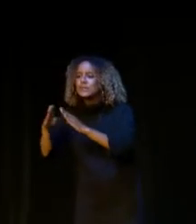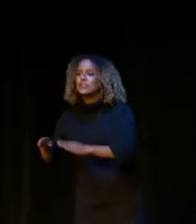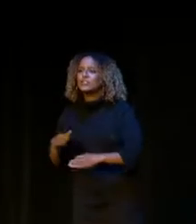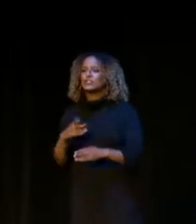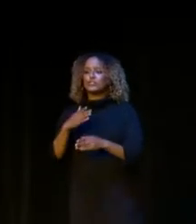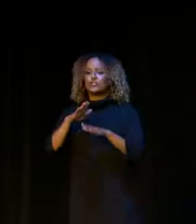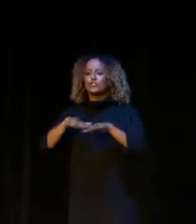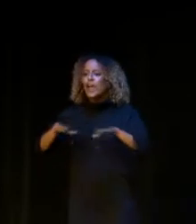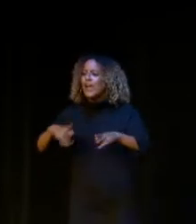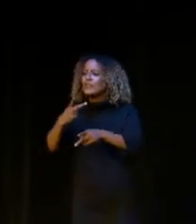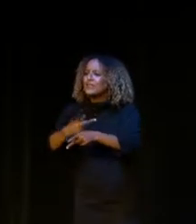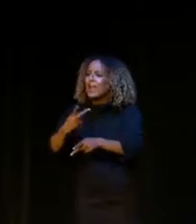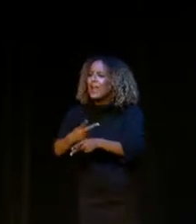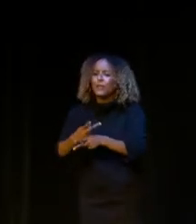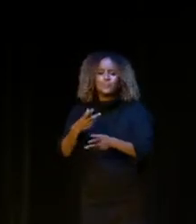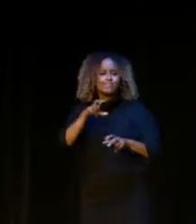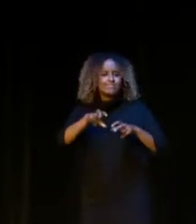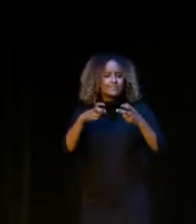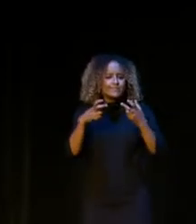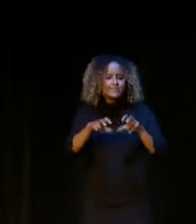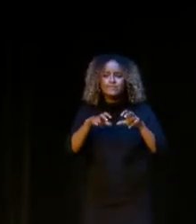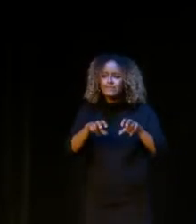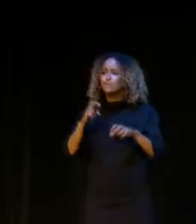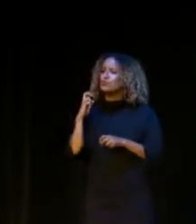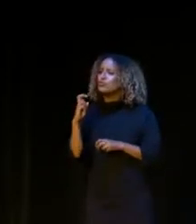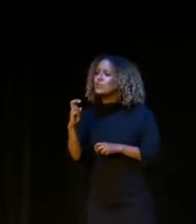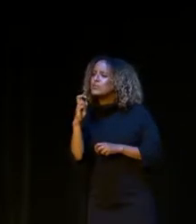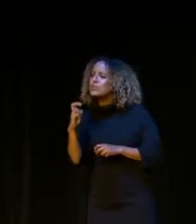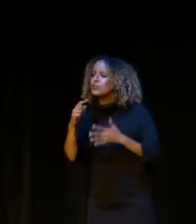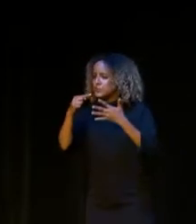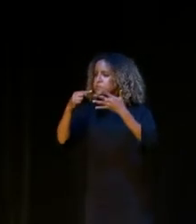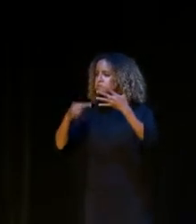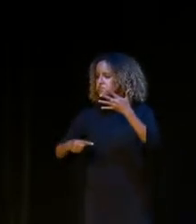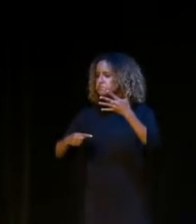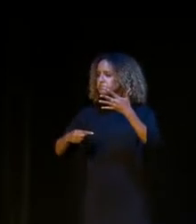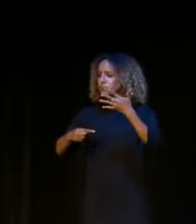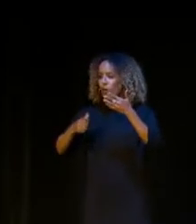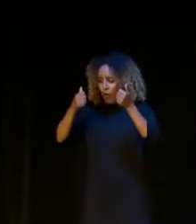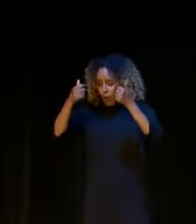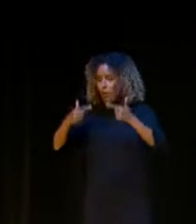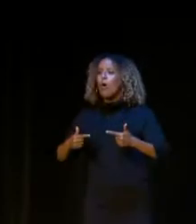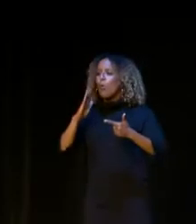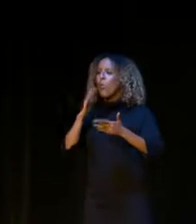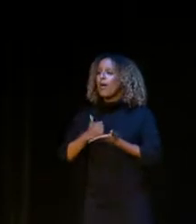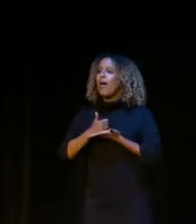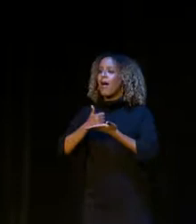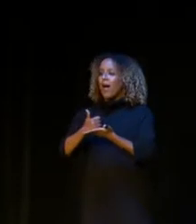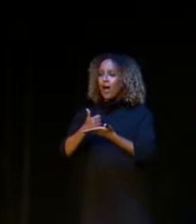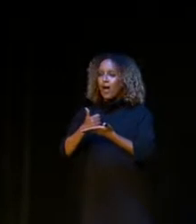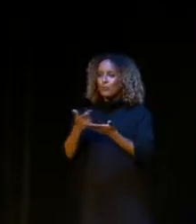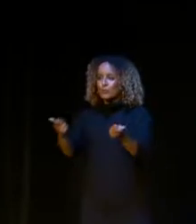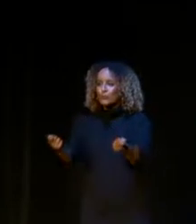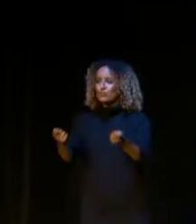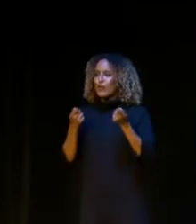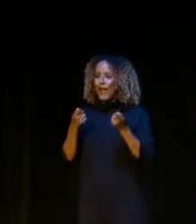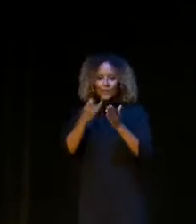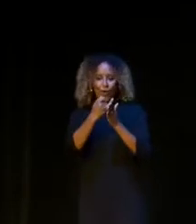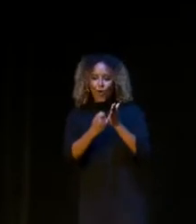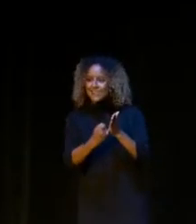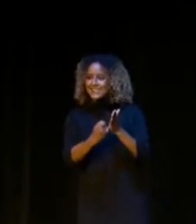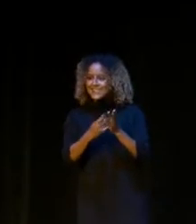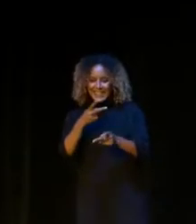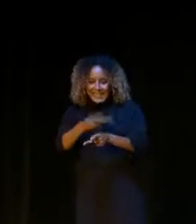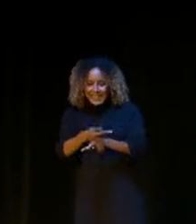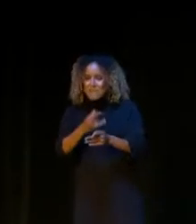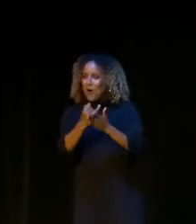child care, and investments in transportation affordability. All that will help us attract artists, keep